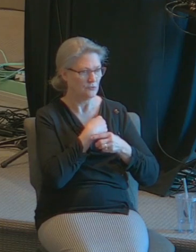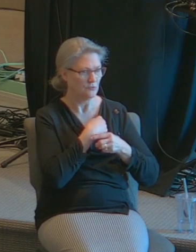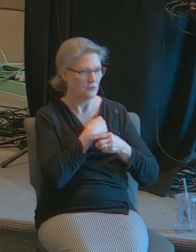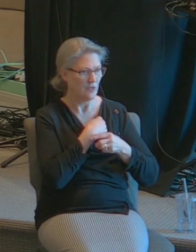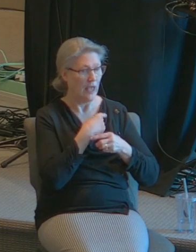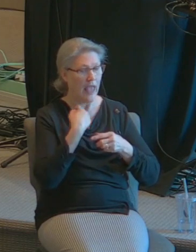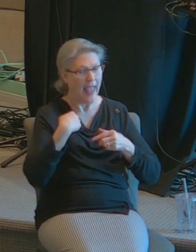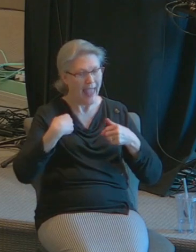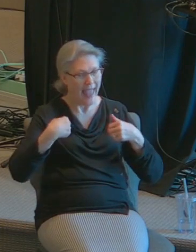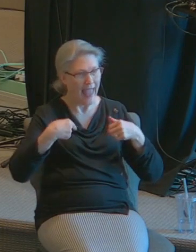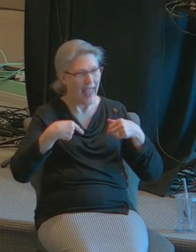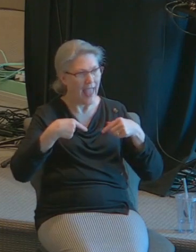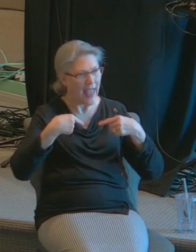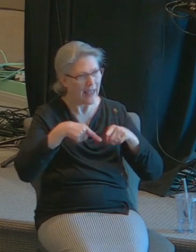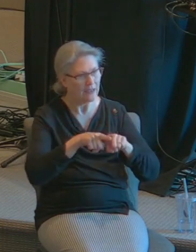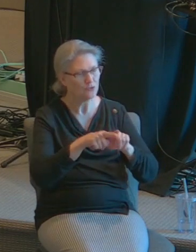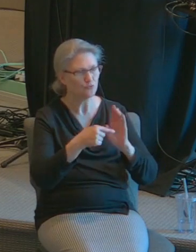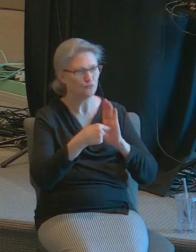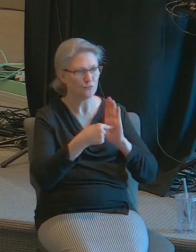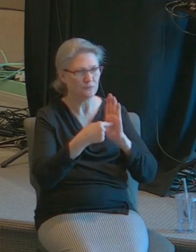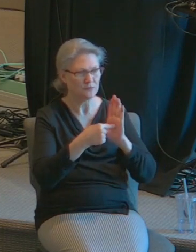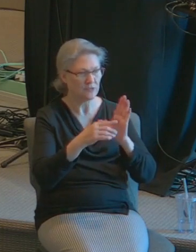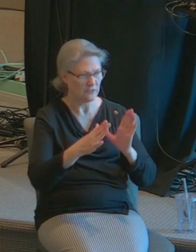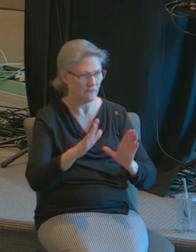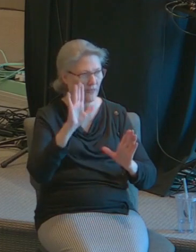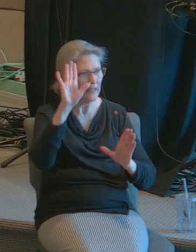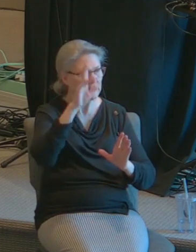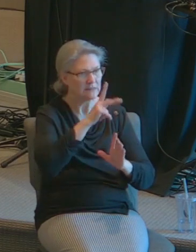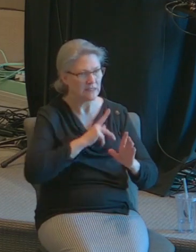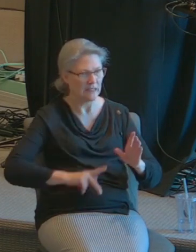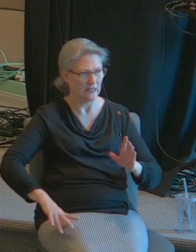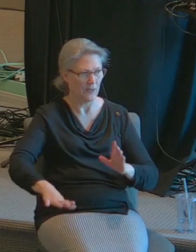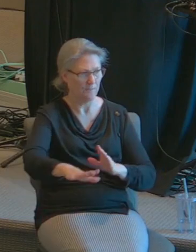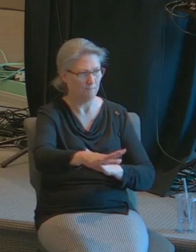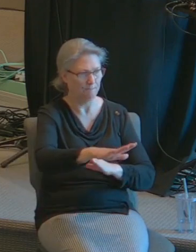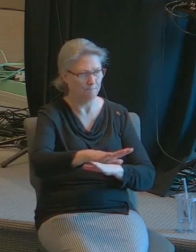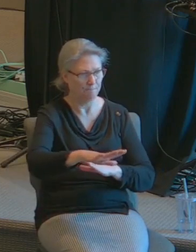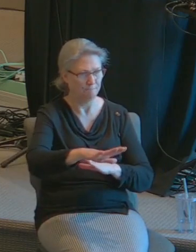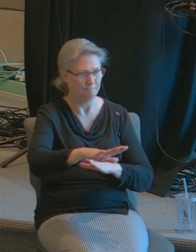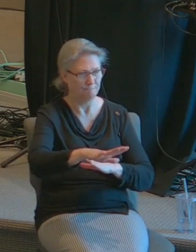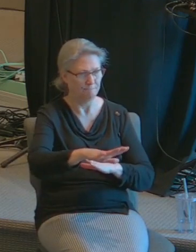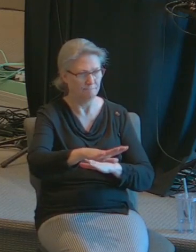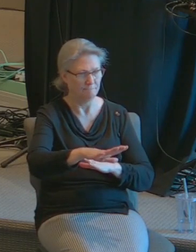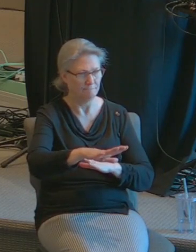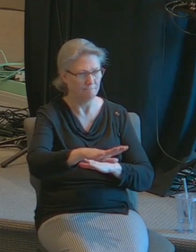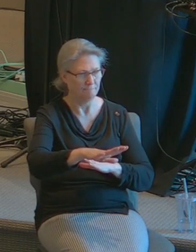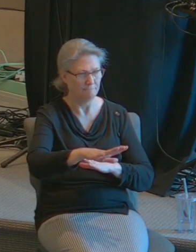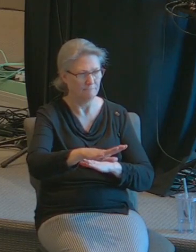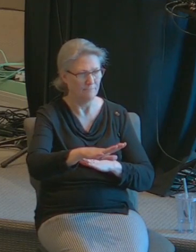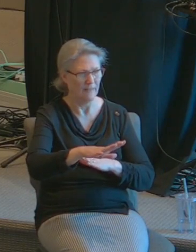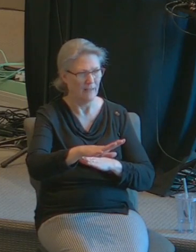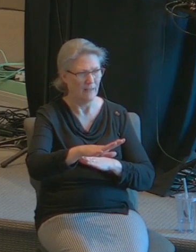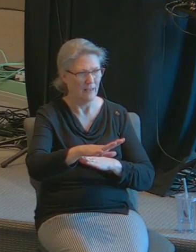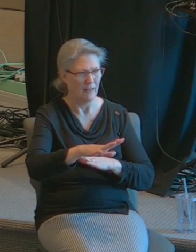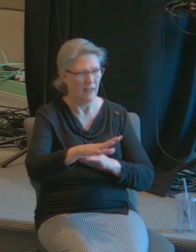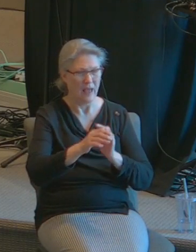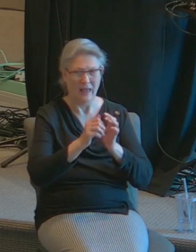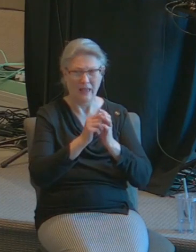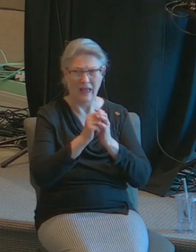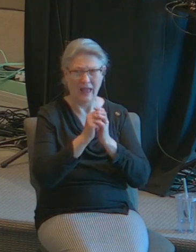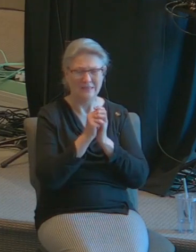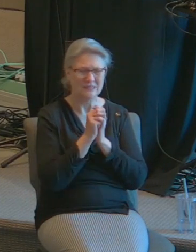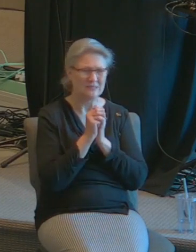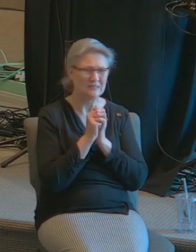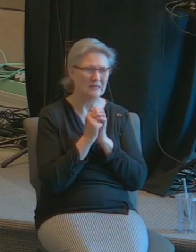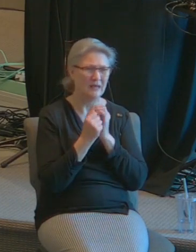representatives of the kingdom I admired the tears you saw me come